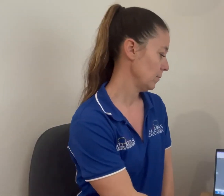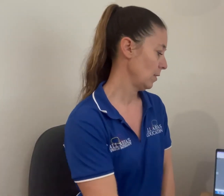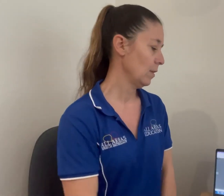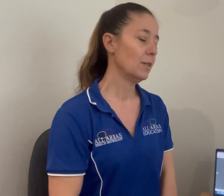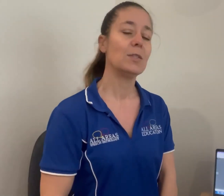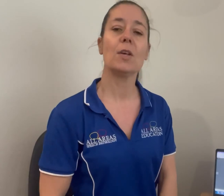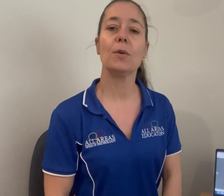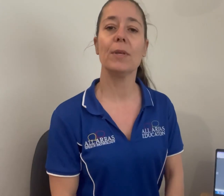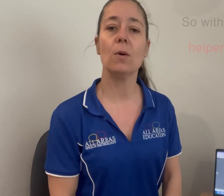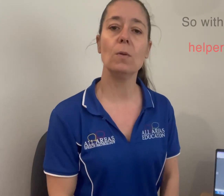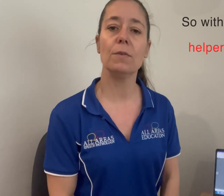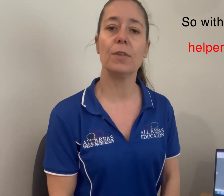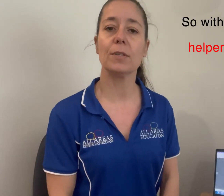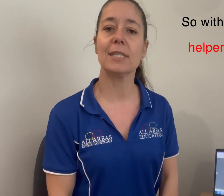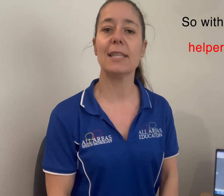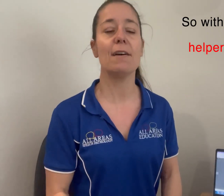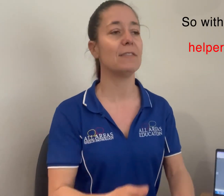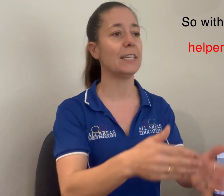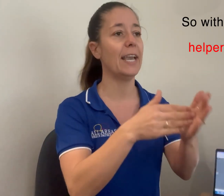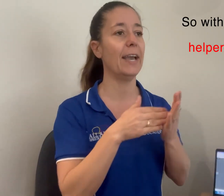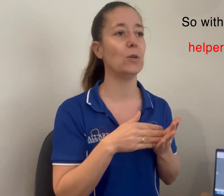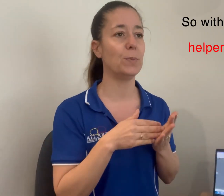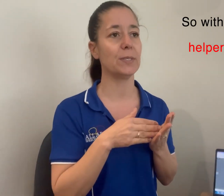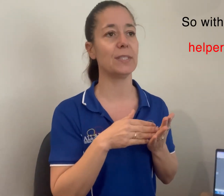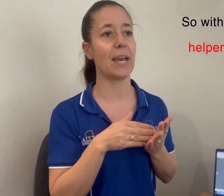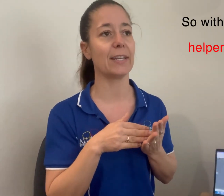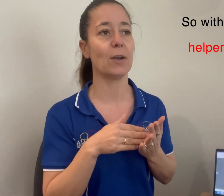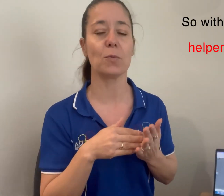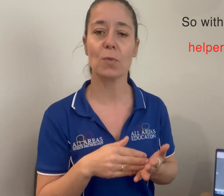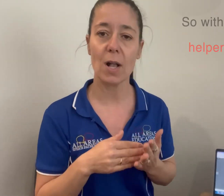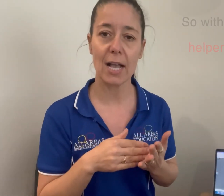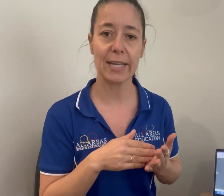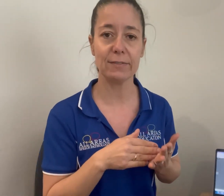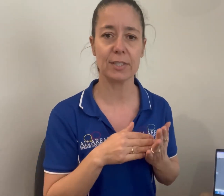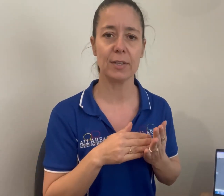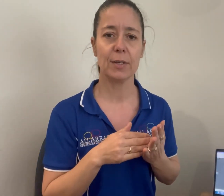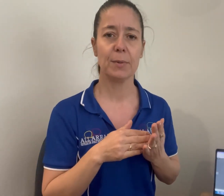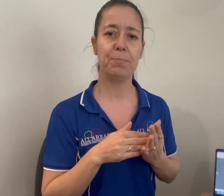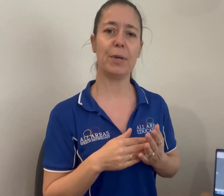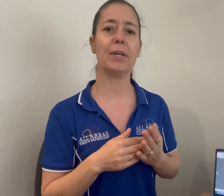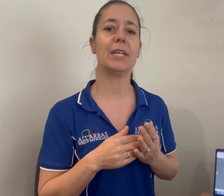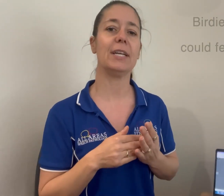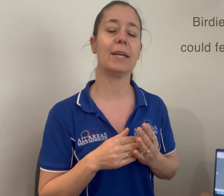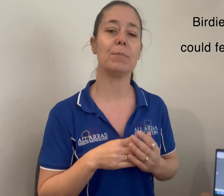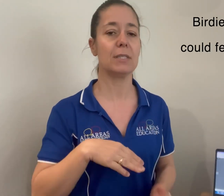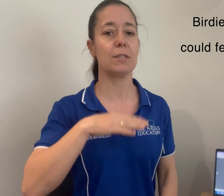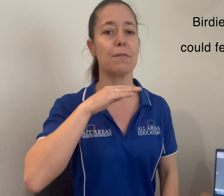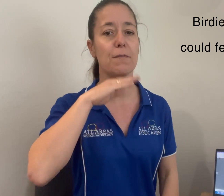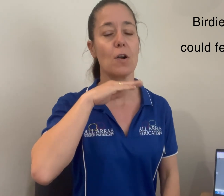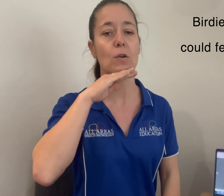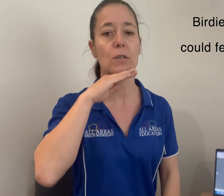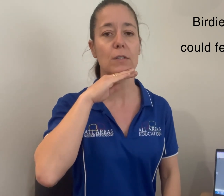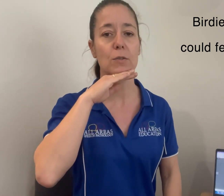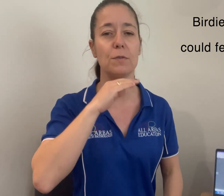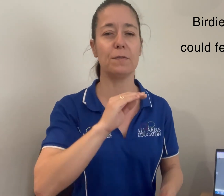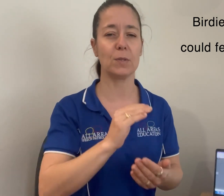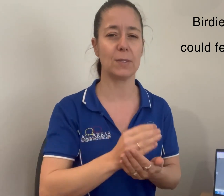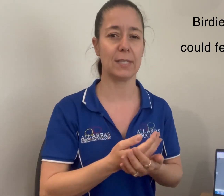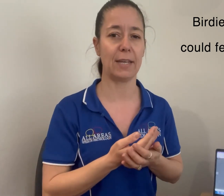So, with all of those lovely helpers that arrived, Birdie and Mr Frog could feel safe